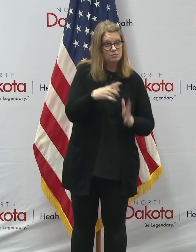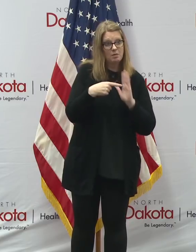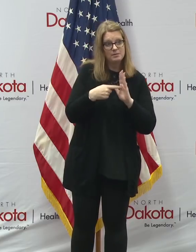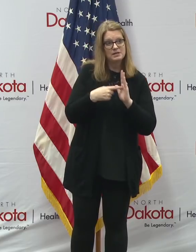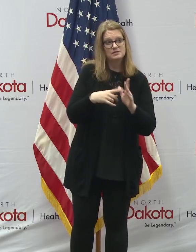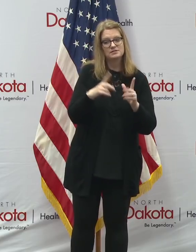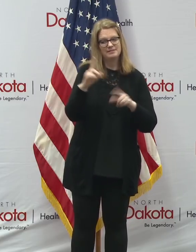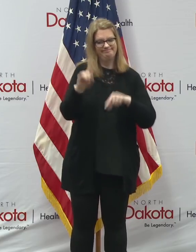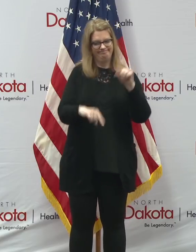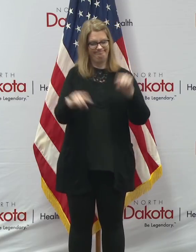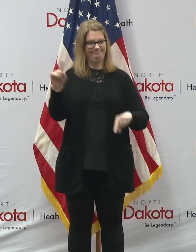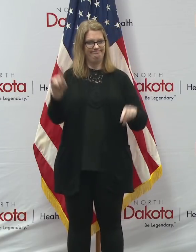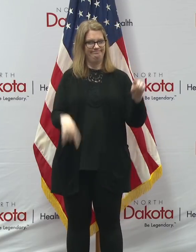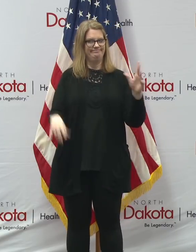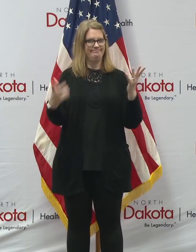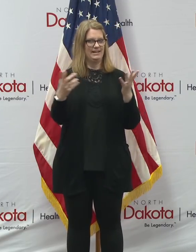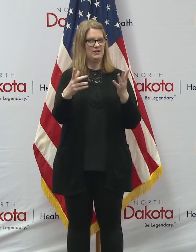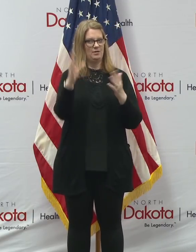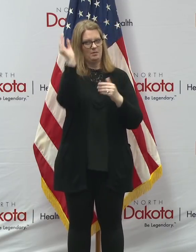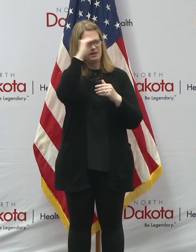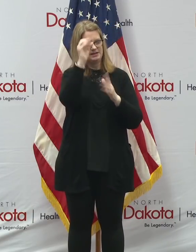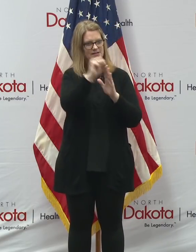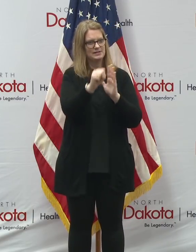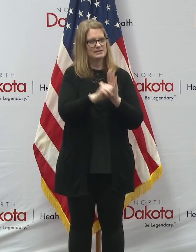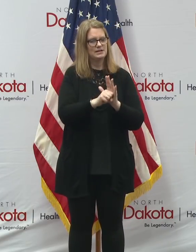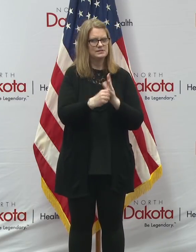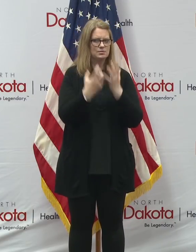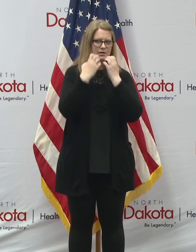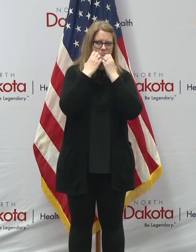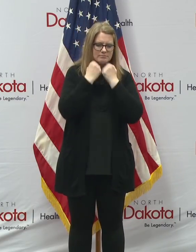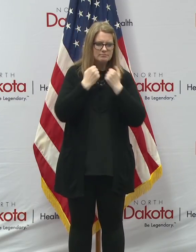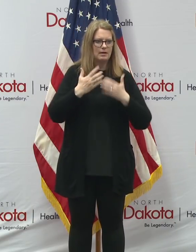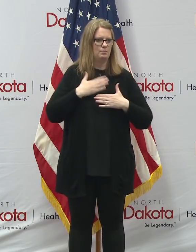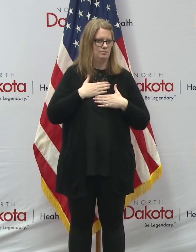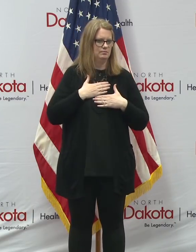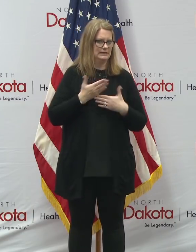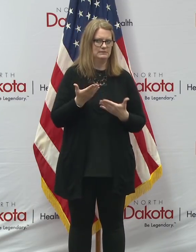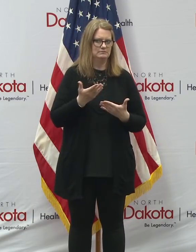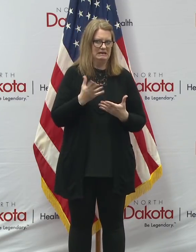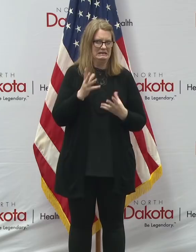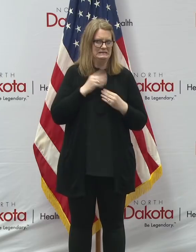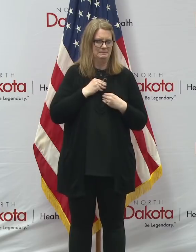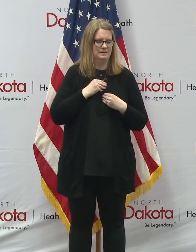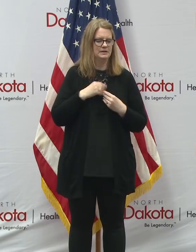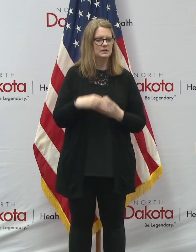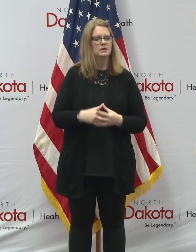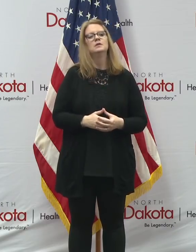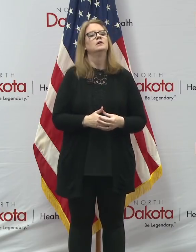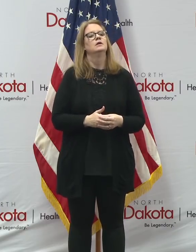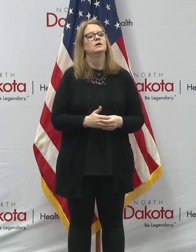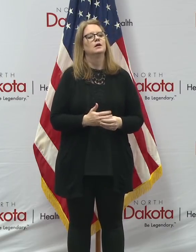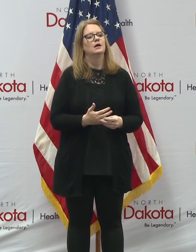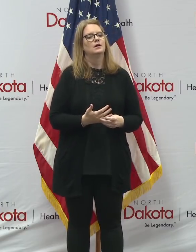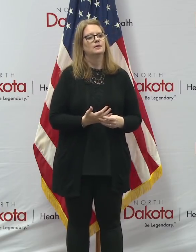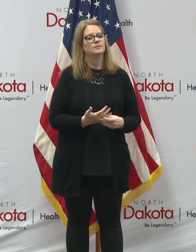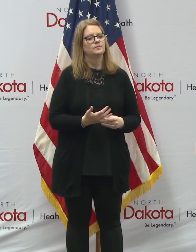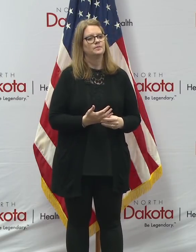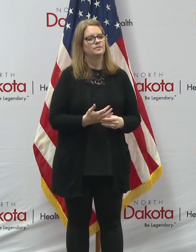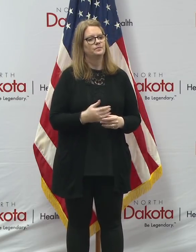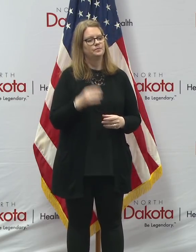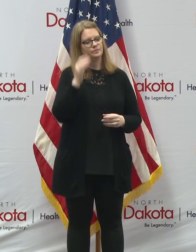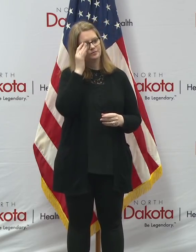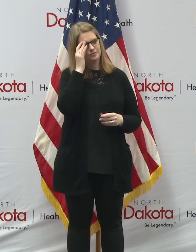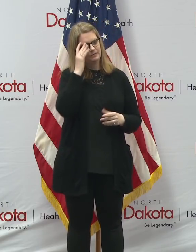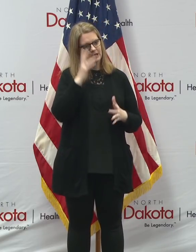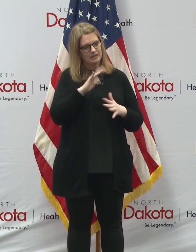state, and they're representing their constituents. So we appreciate that and value that. I would say that the, again, the challenge